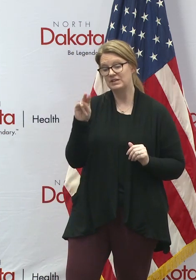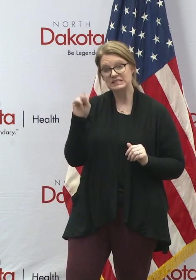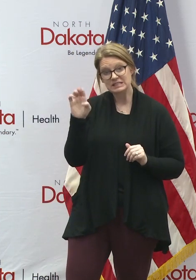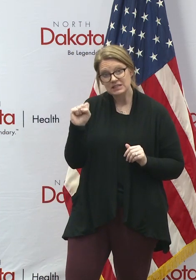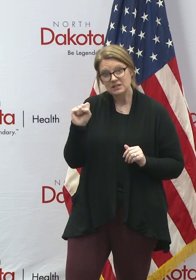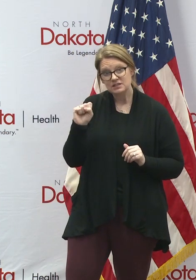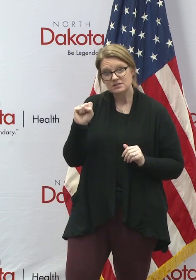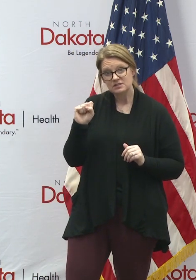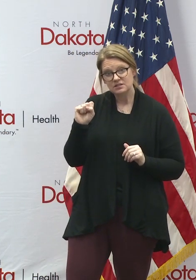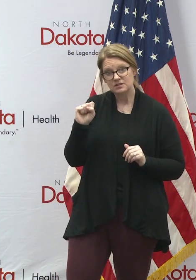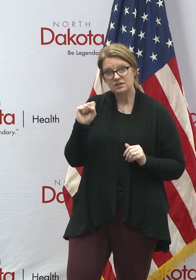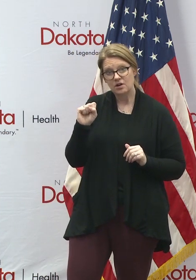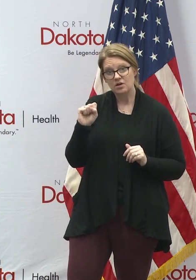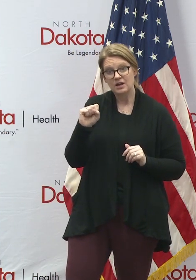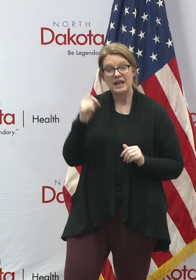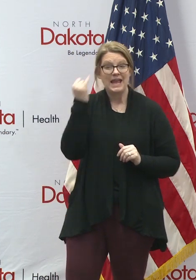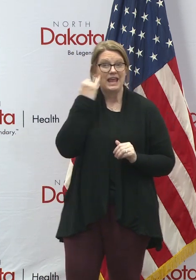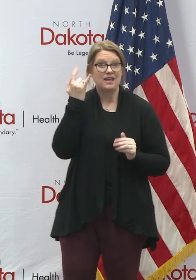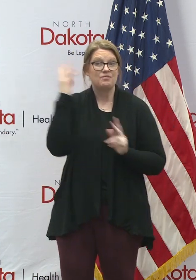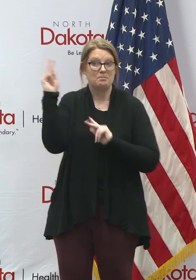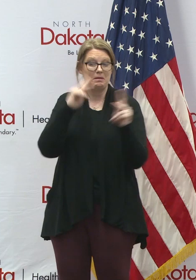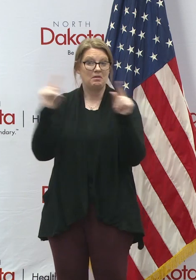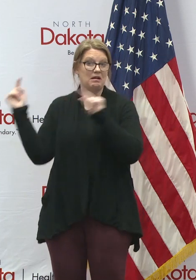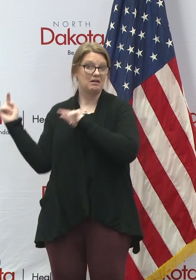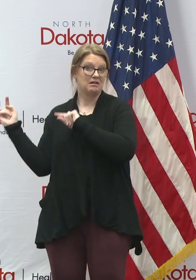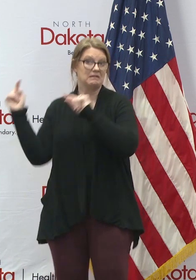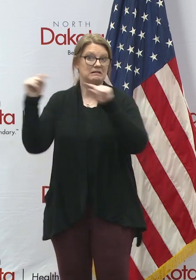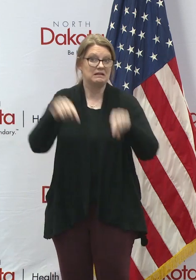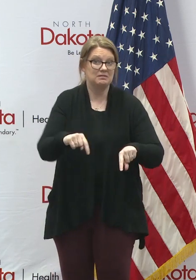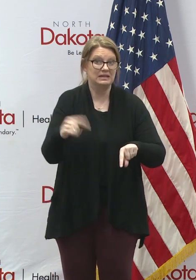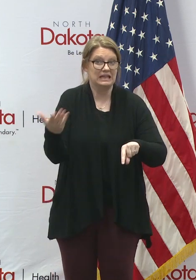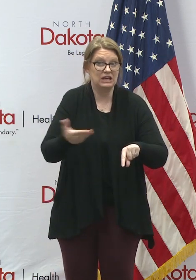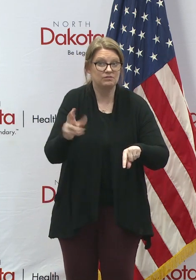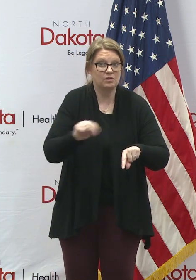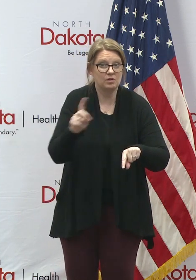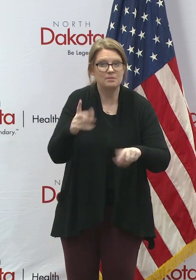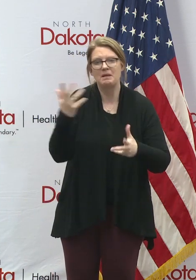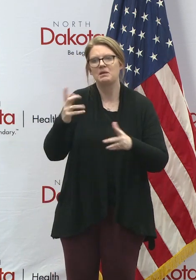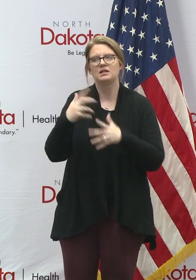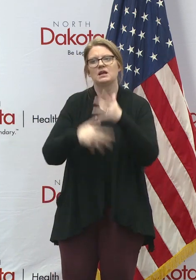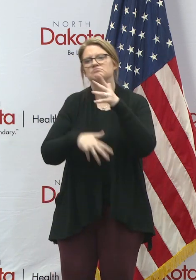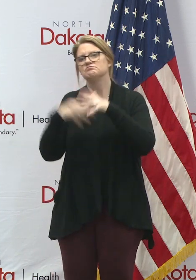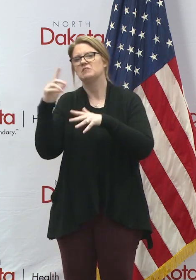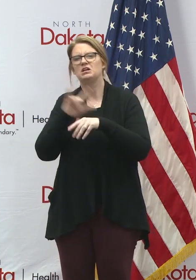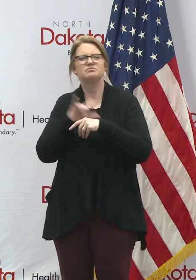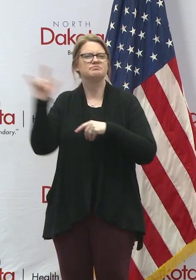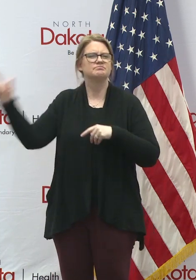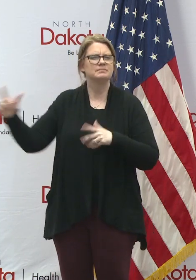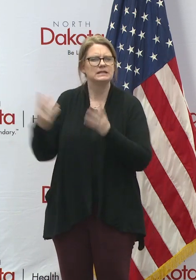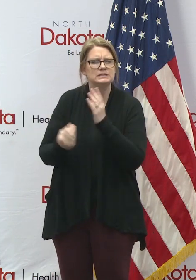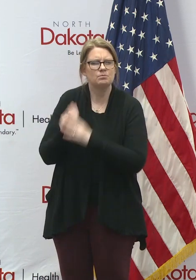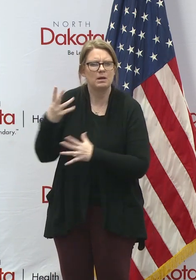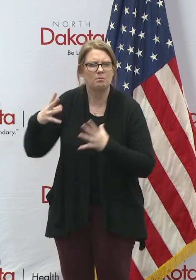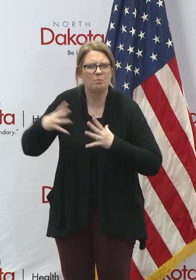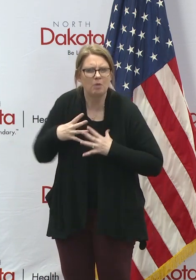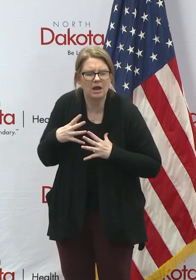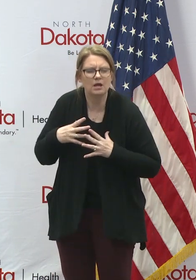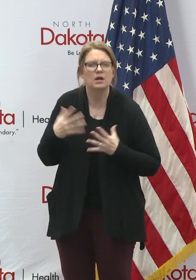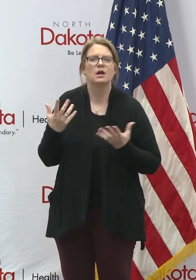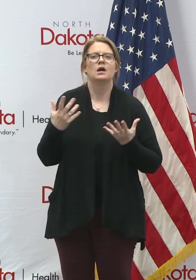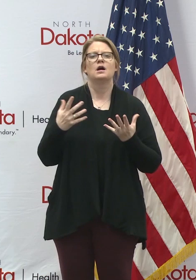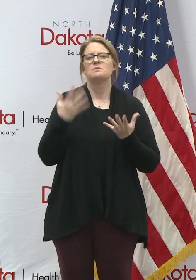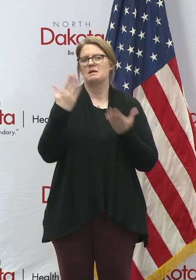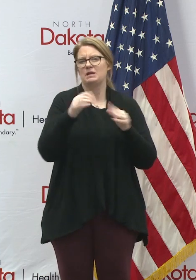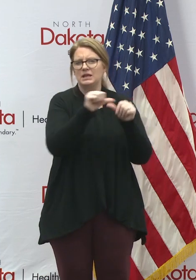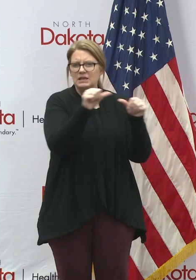we've got returning residents, whether there are students that are returning from spring break, if they're coming back from an area that would be considered